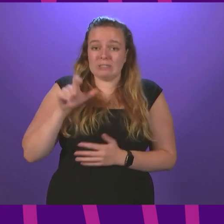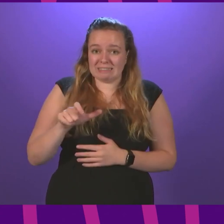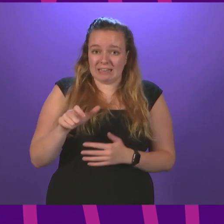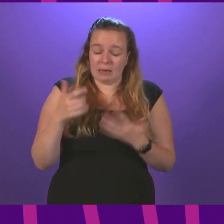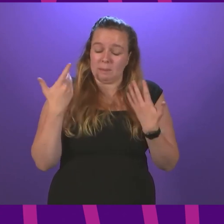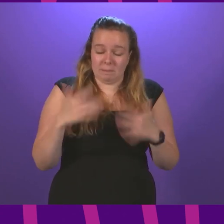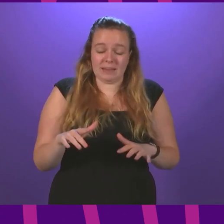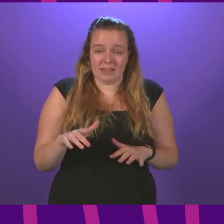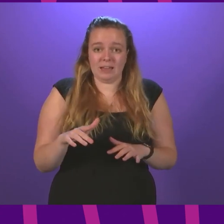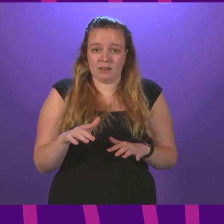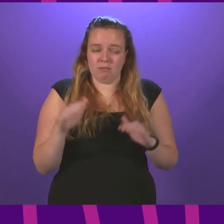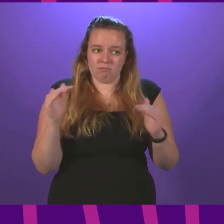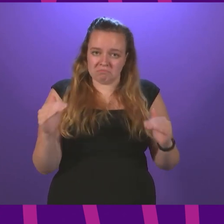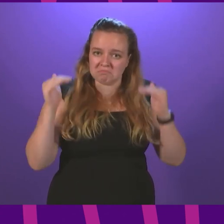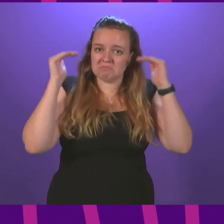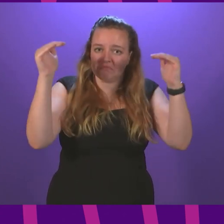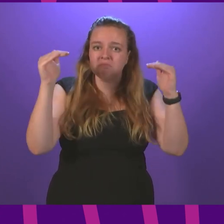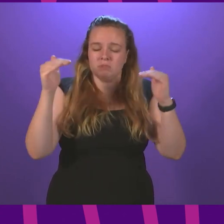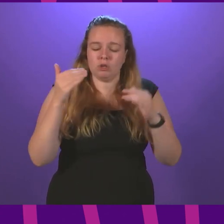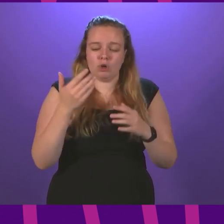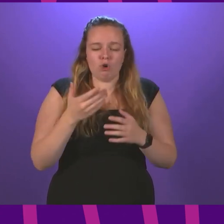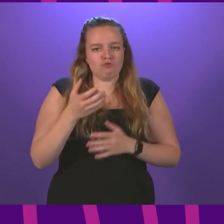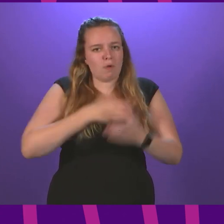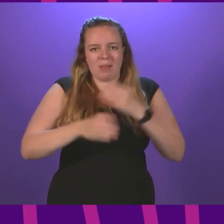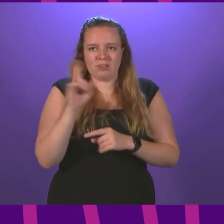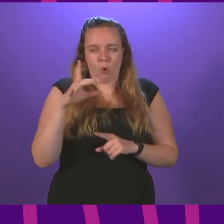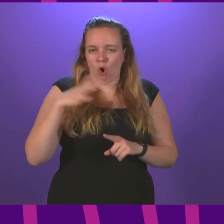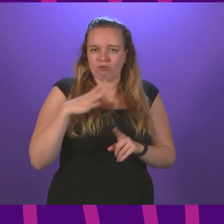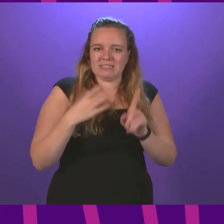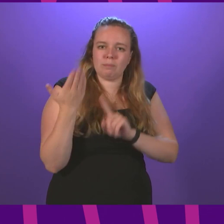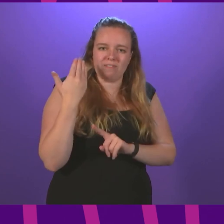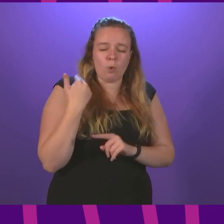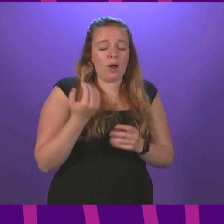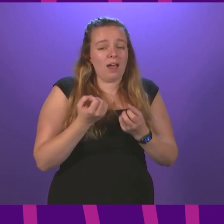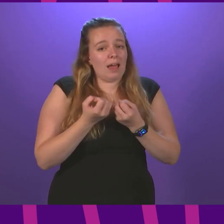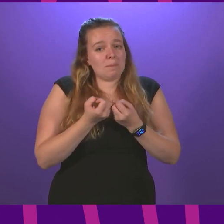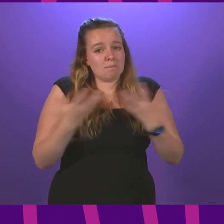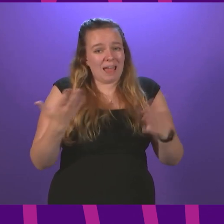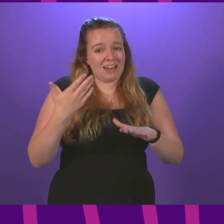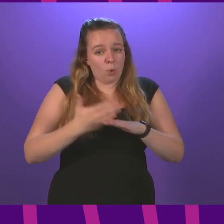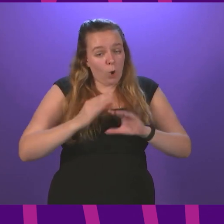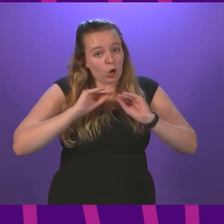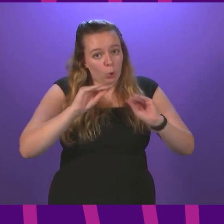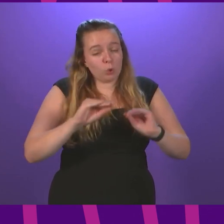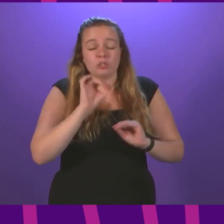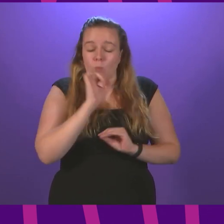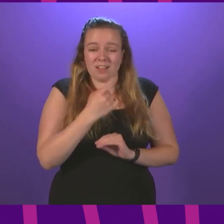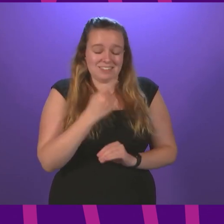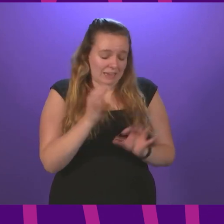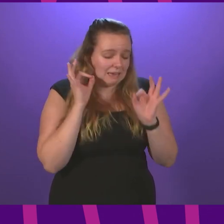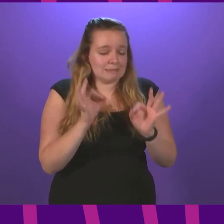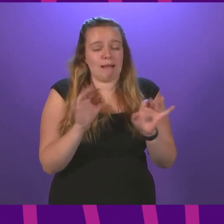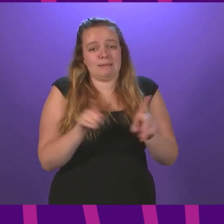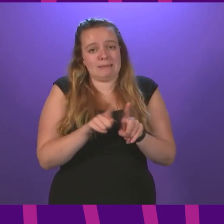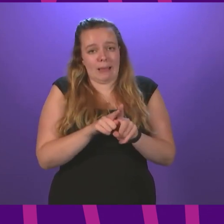vastly a superior to replace what already was there. And many, many work coaches will tell you exactly